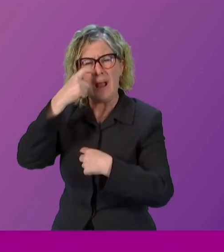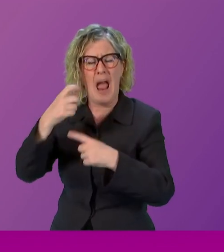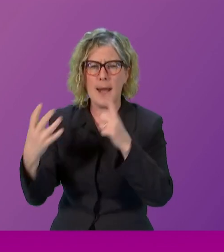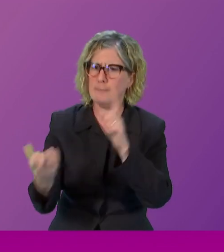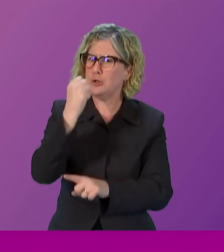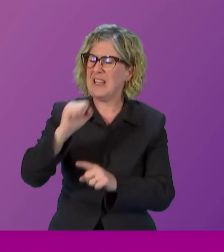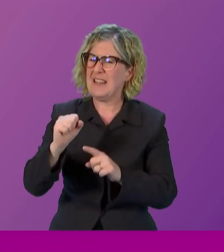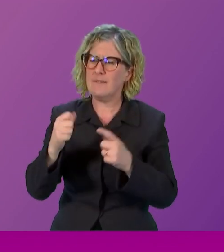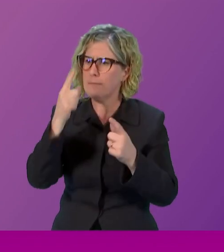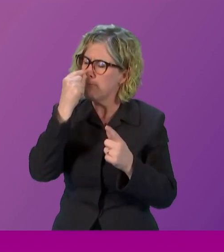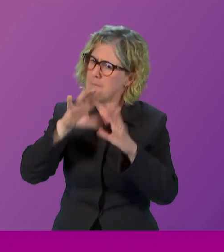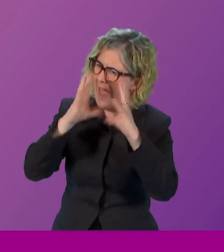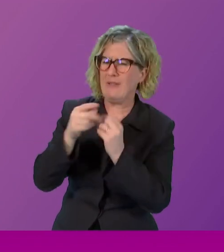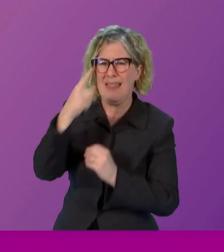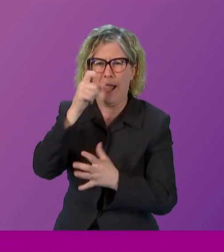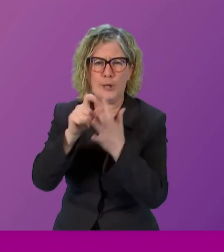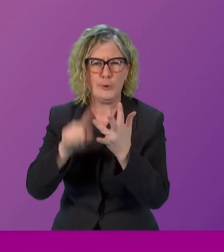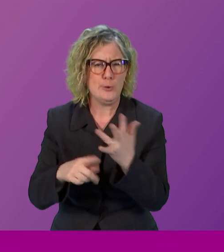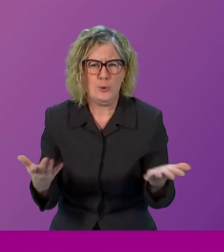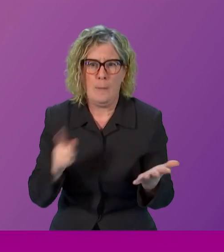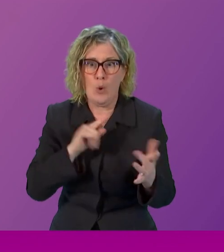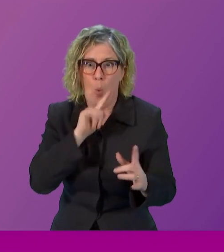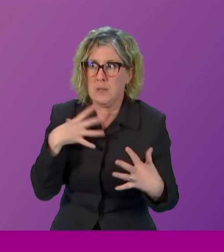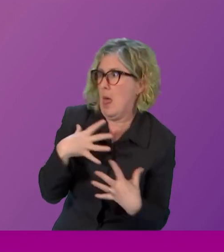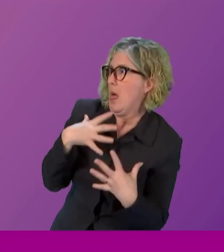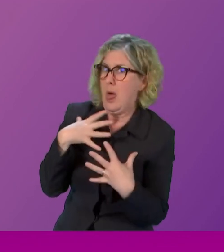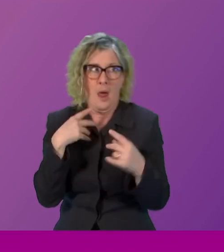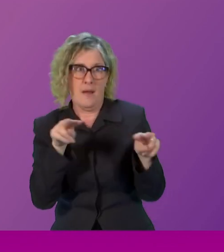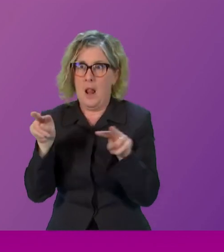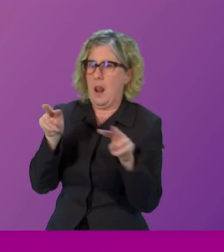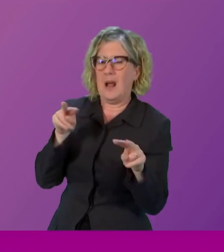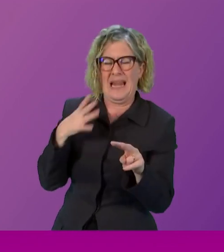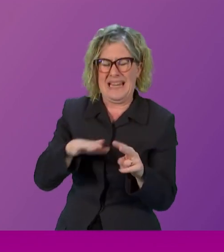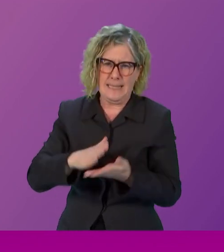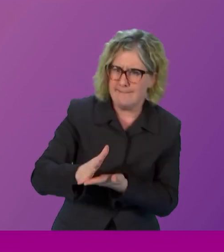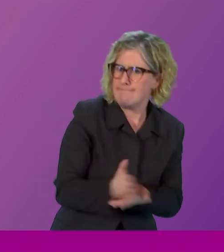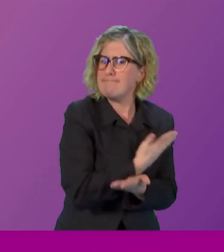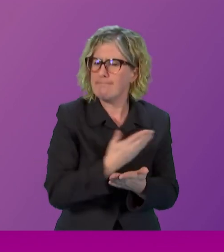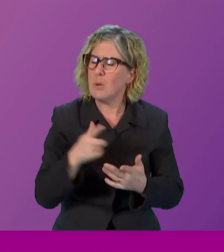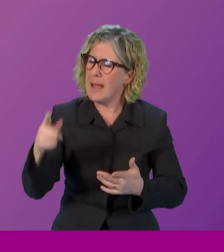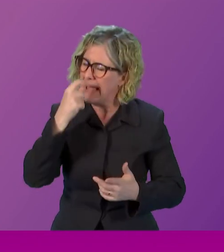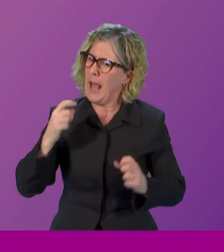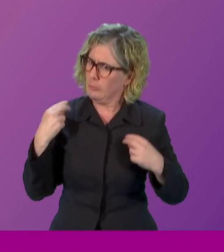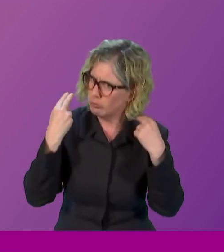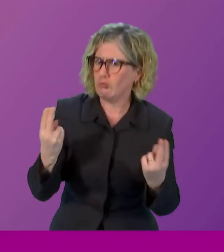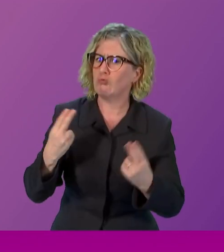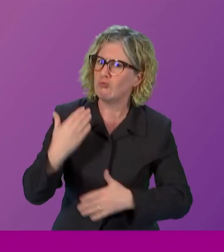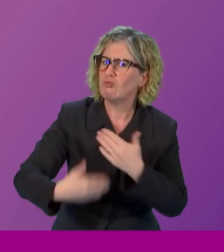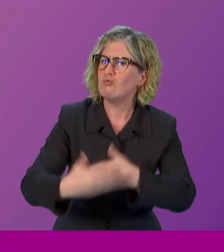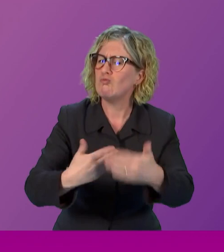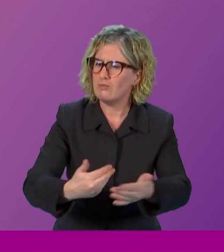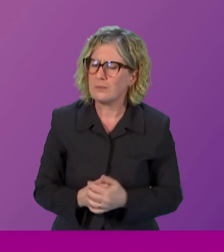address all of that as well and that's the final issue I want to touch on the importance of continuing progress